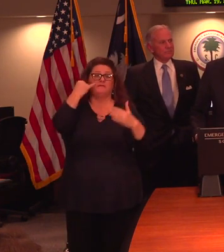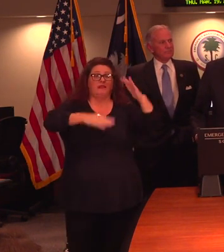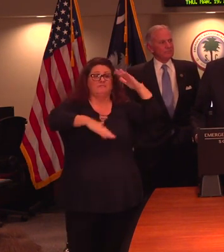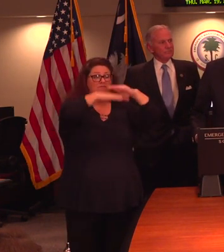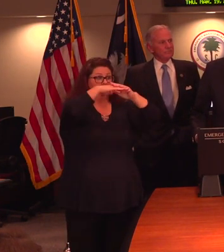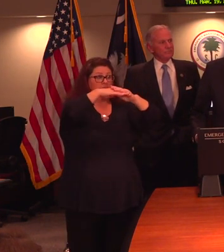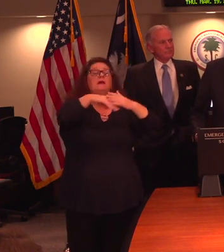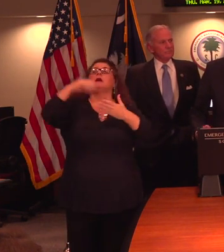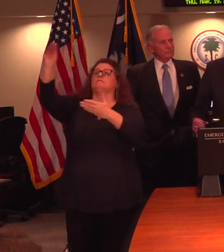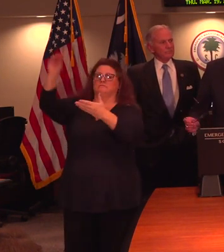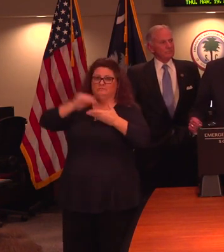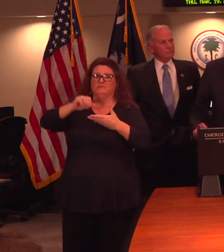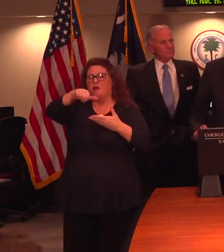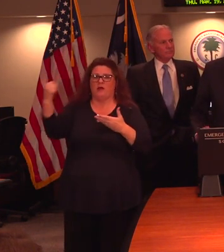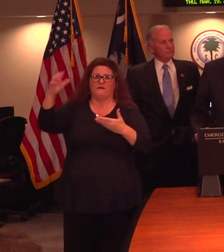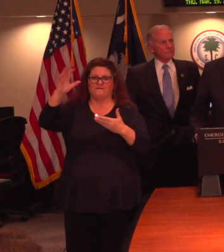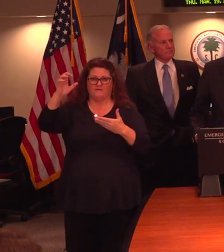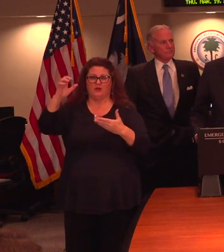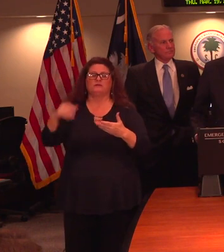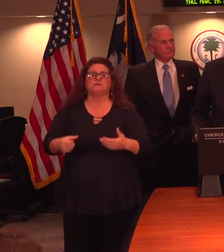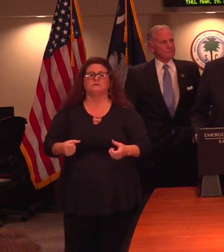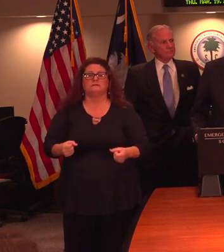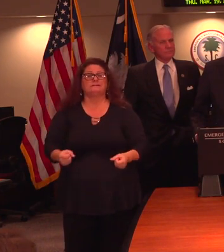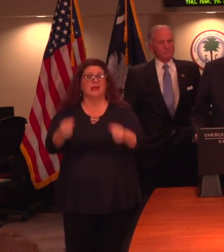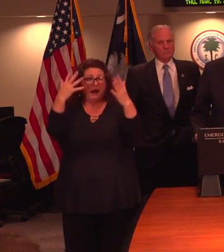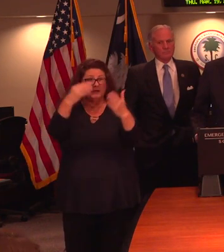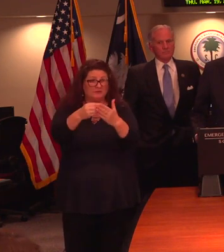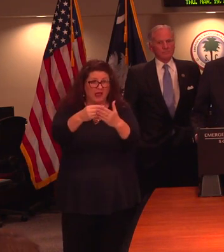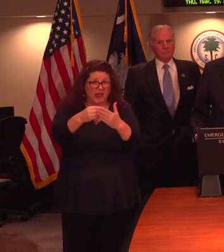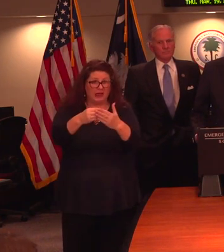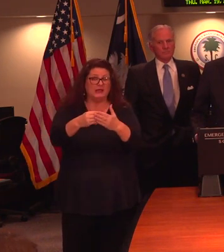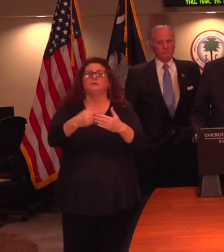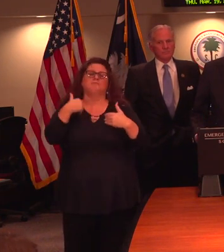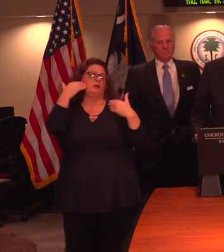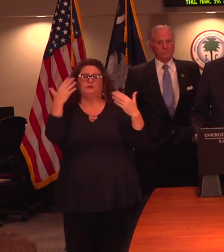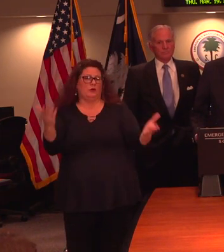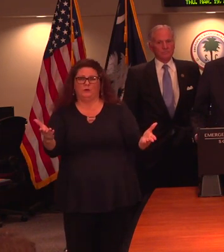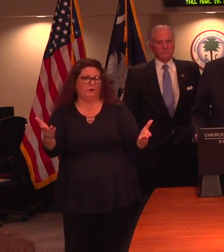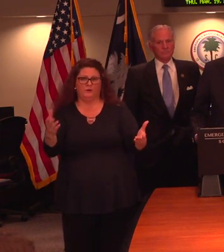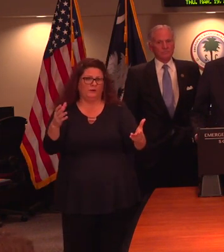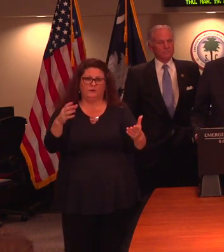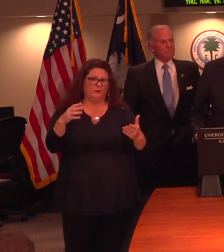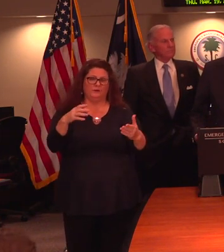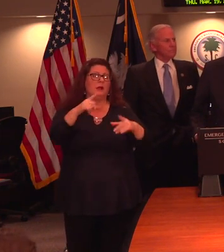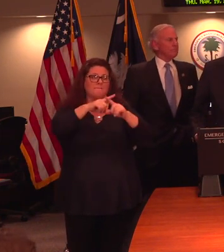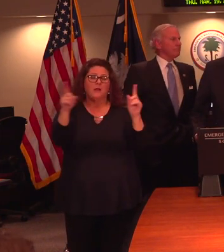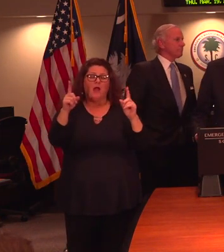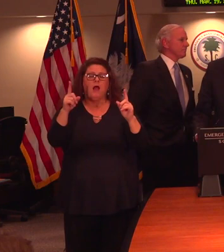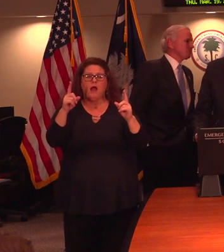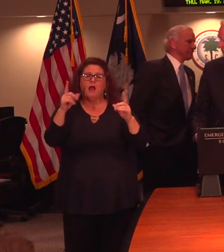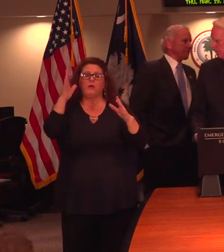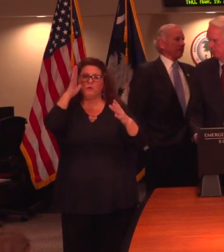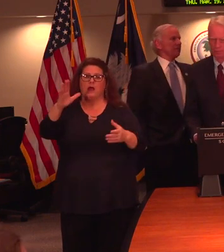the second part of it. The exact number, we don't know, and I don't think DOL knows at this time. Dr. Bell, just to